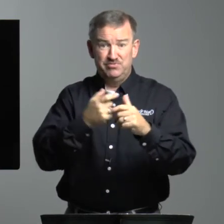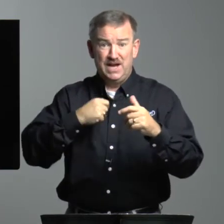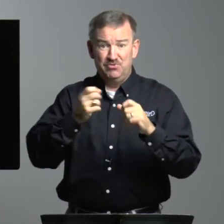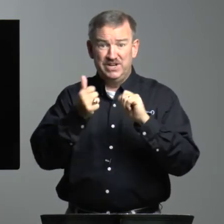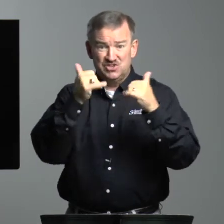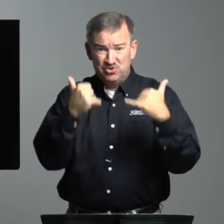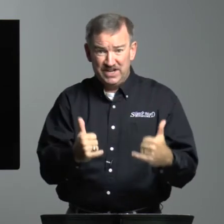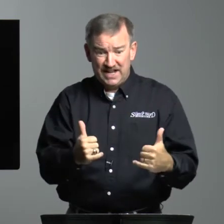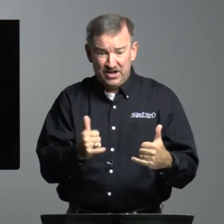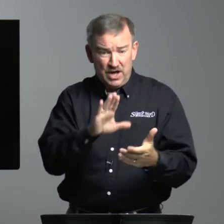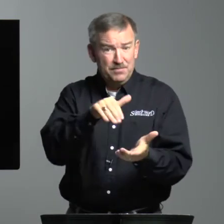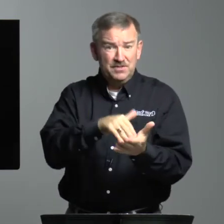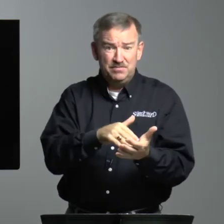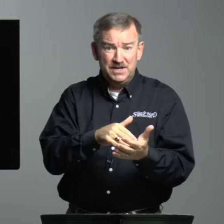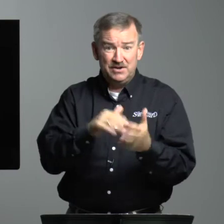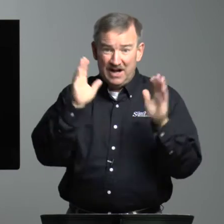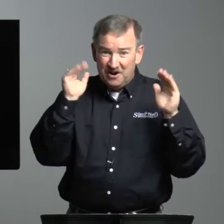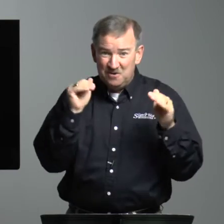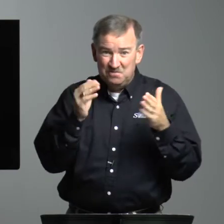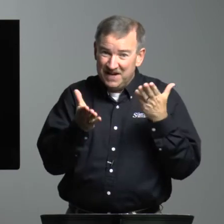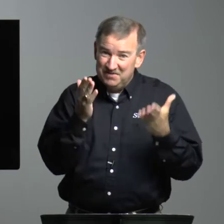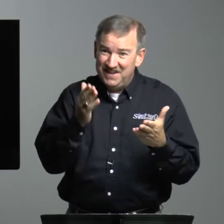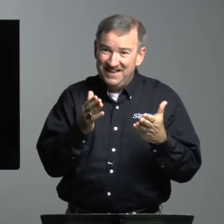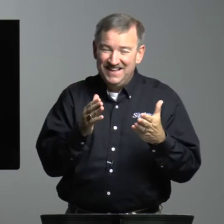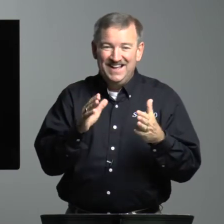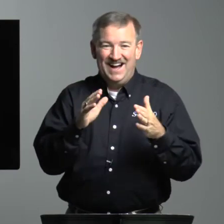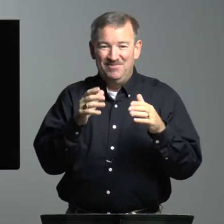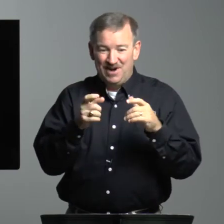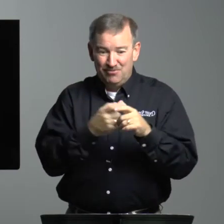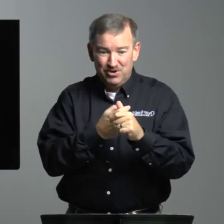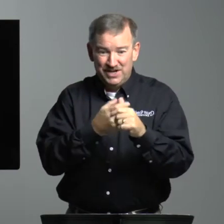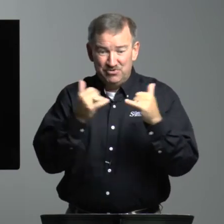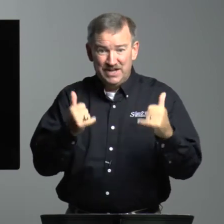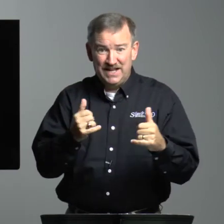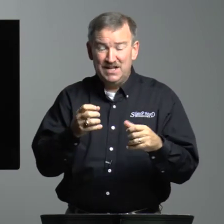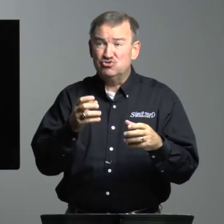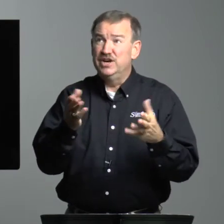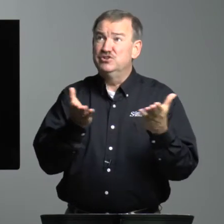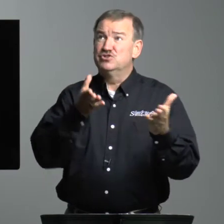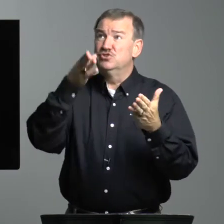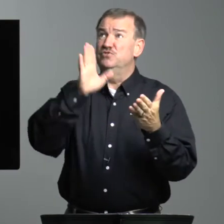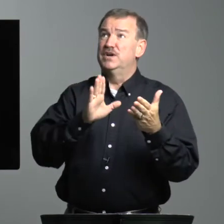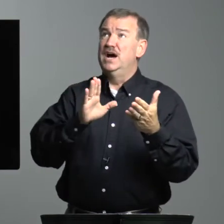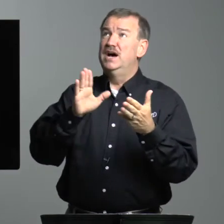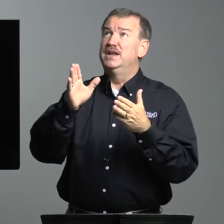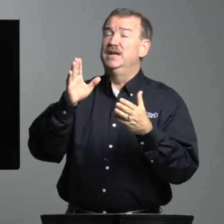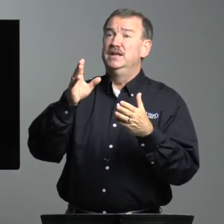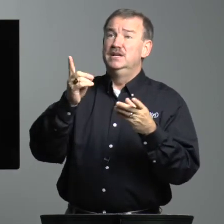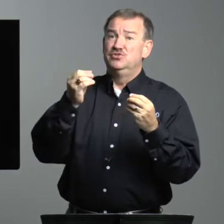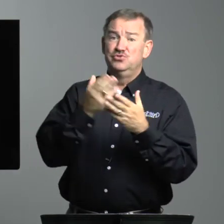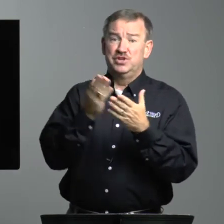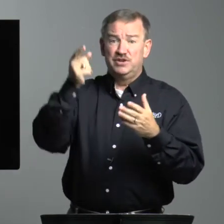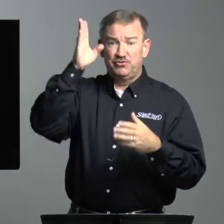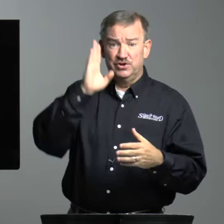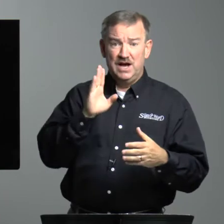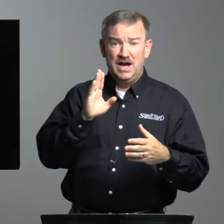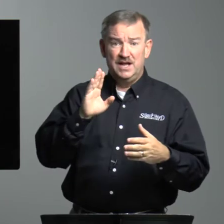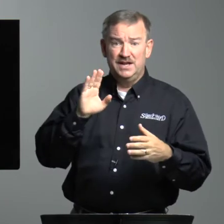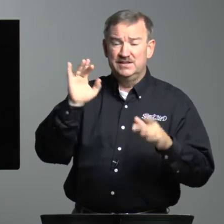my race right now, I'm in the middle, I hope, maybe. I'm running right now trying to serve God and do things for God and